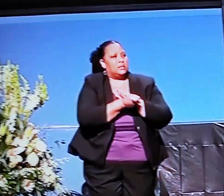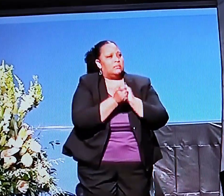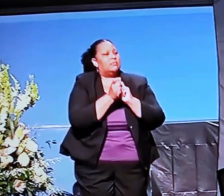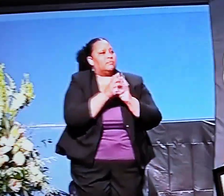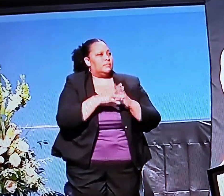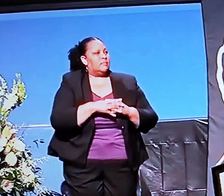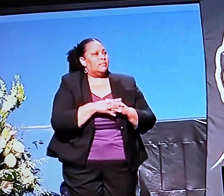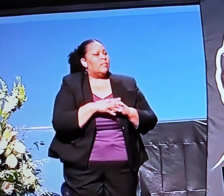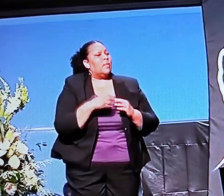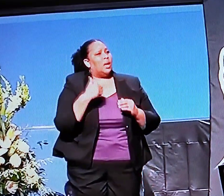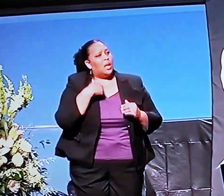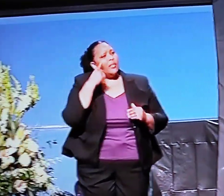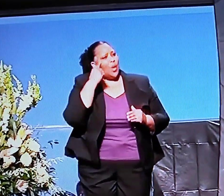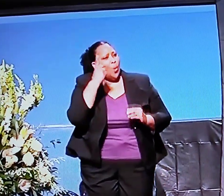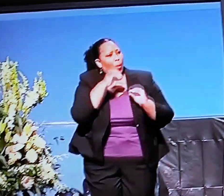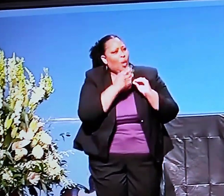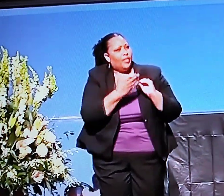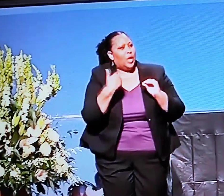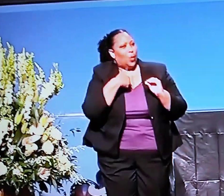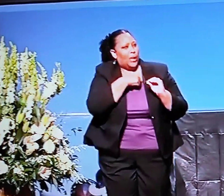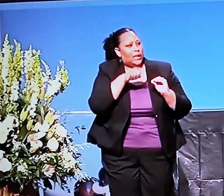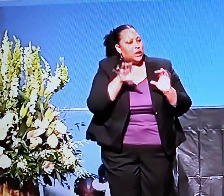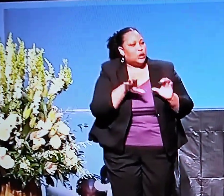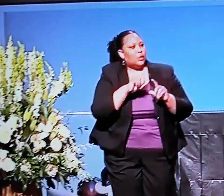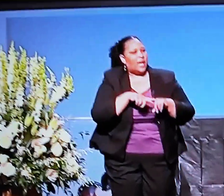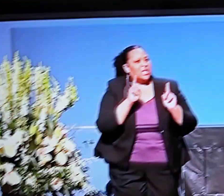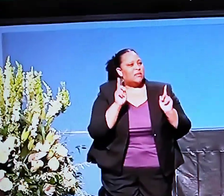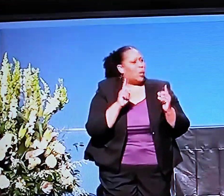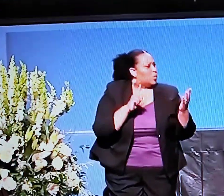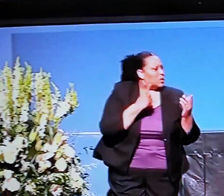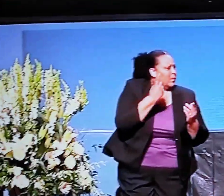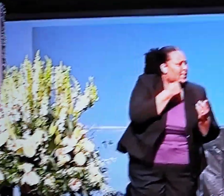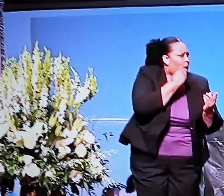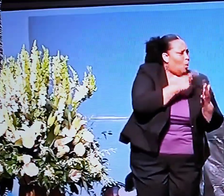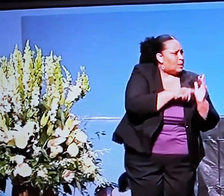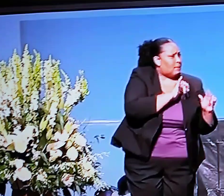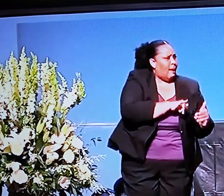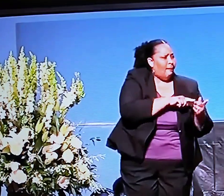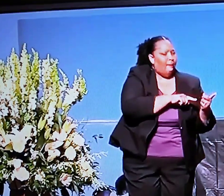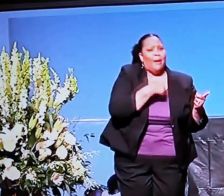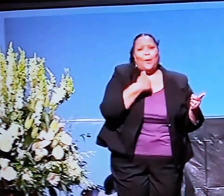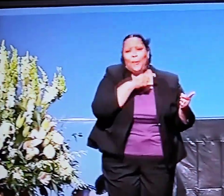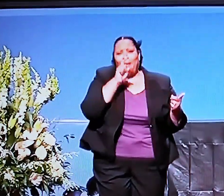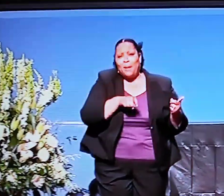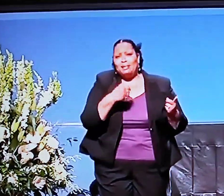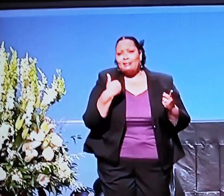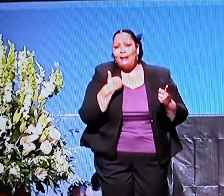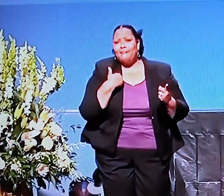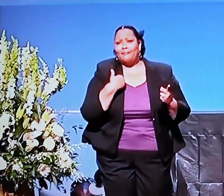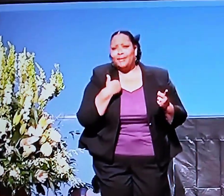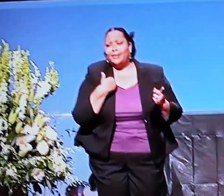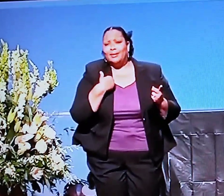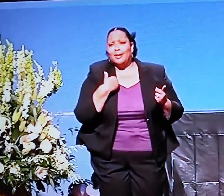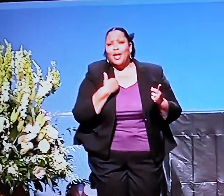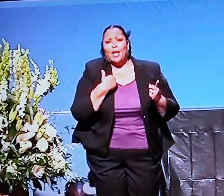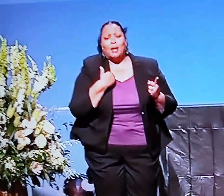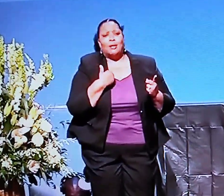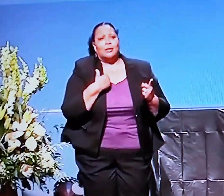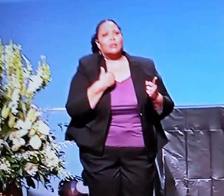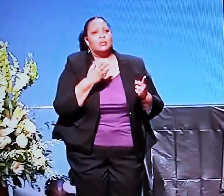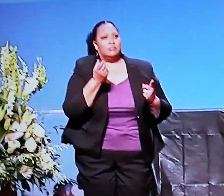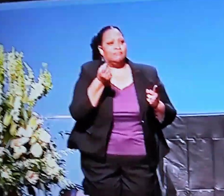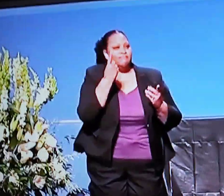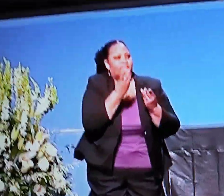But I believe there's one more thing that we ought to do to make a difference. We have got to have reconciliation.